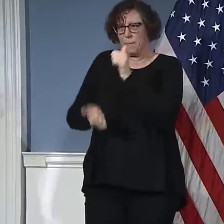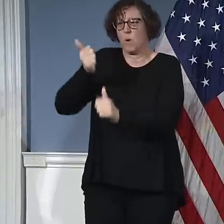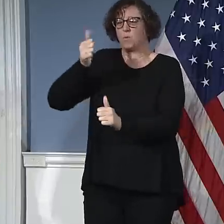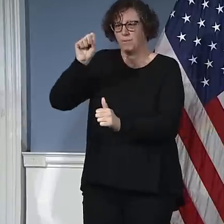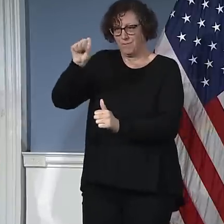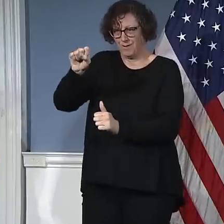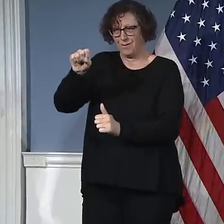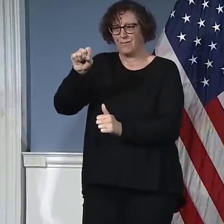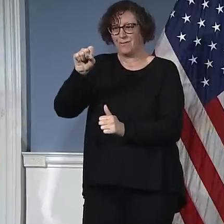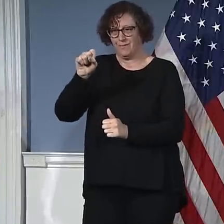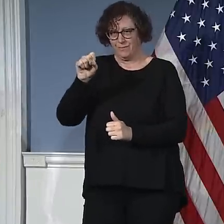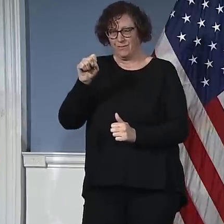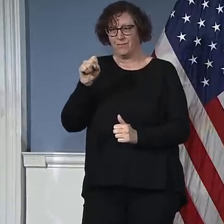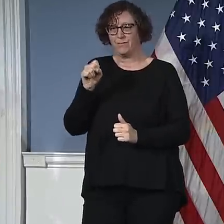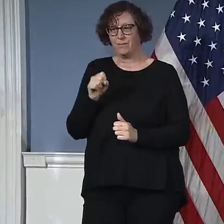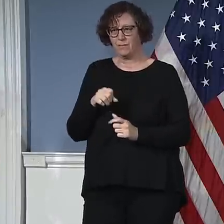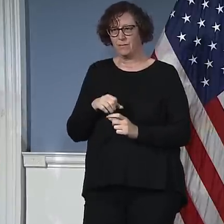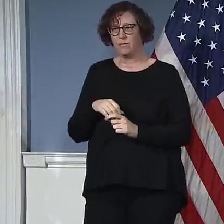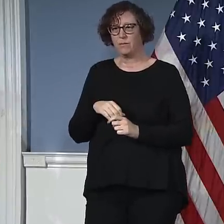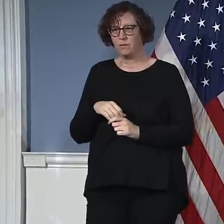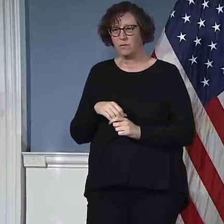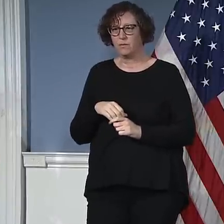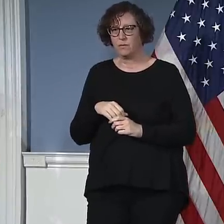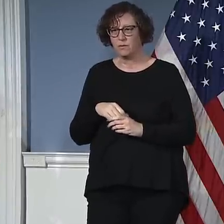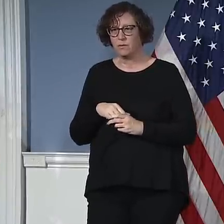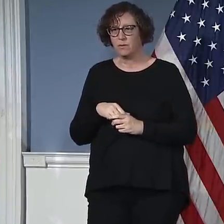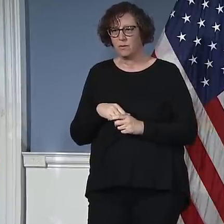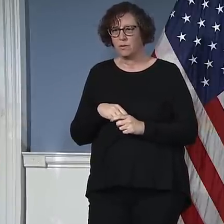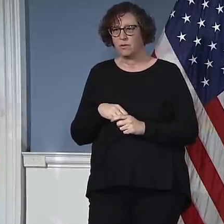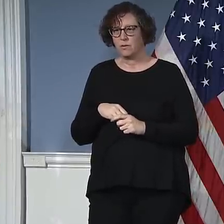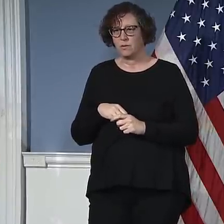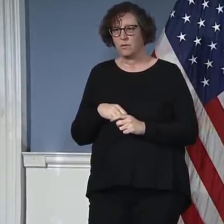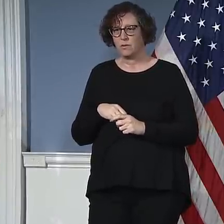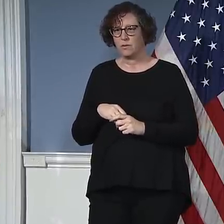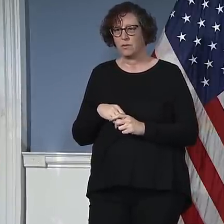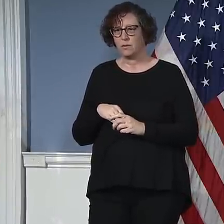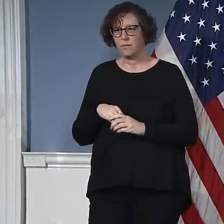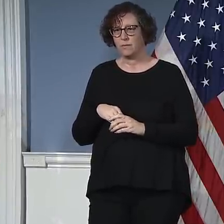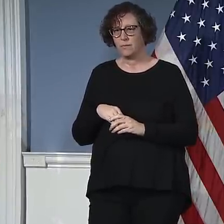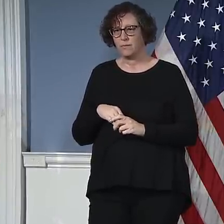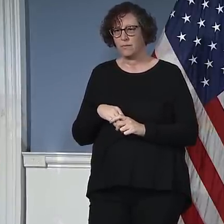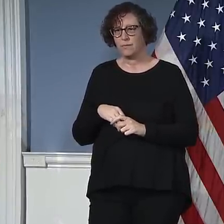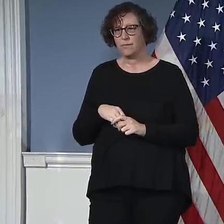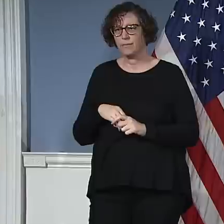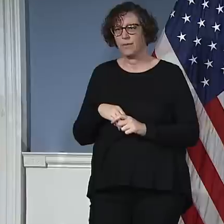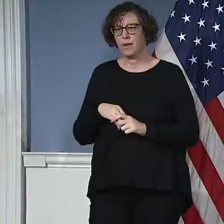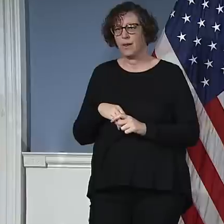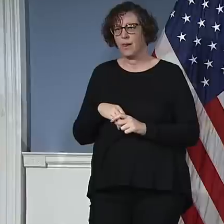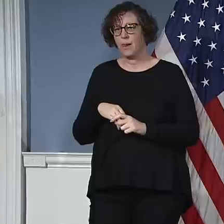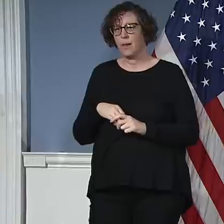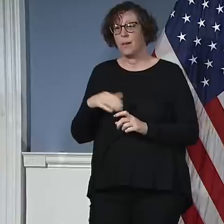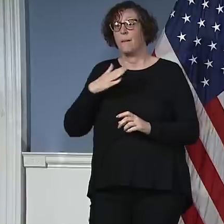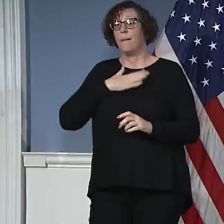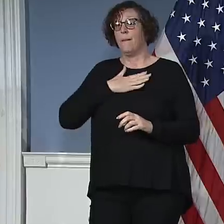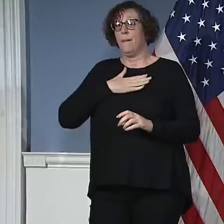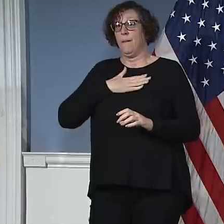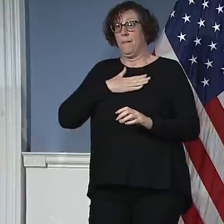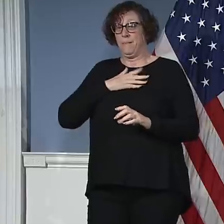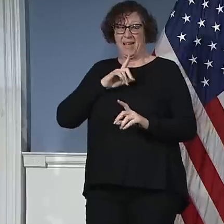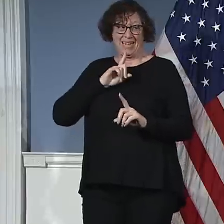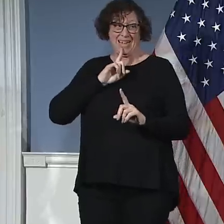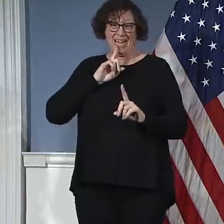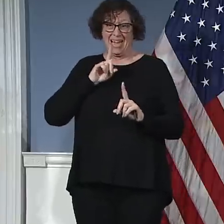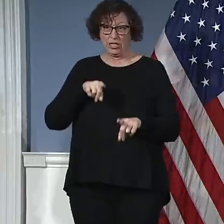Barbeau can speak to this or both but here would be my immediate answer. What we hope to do